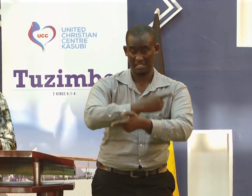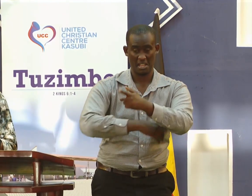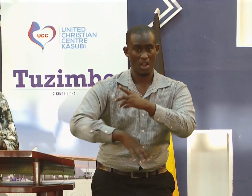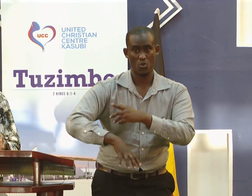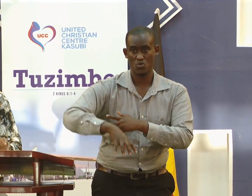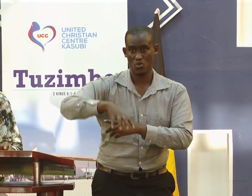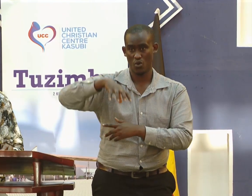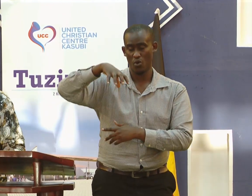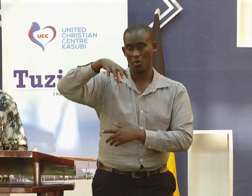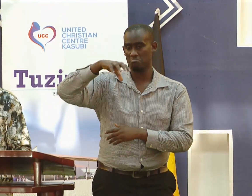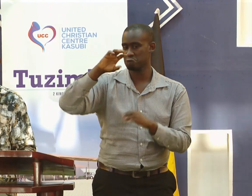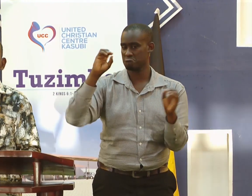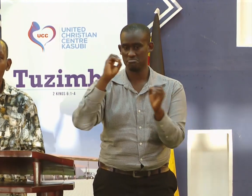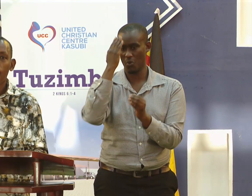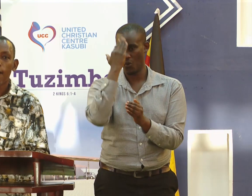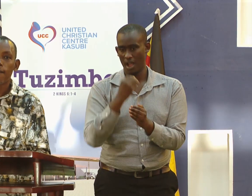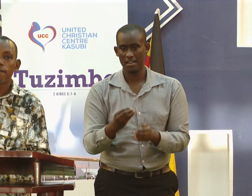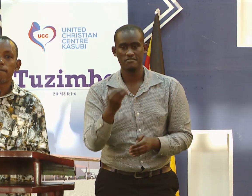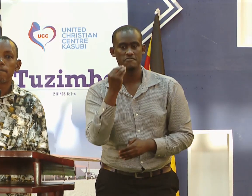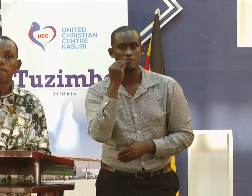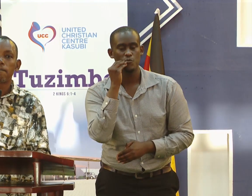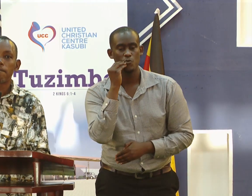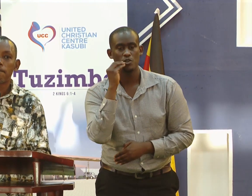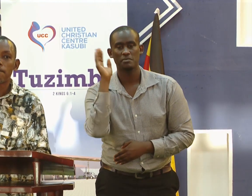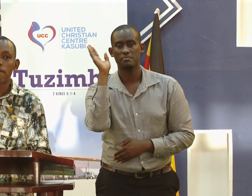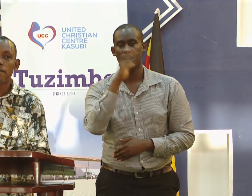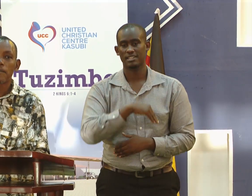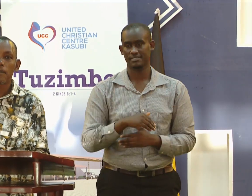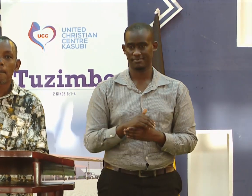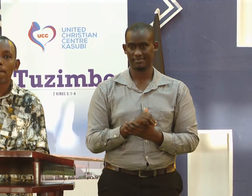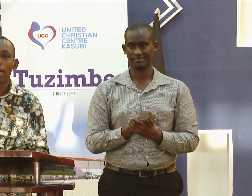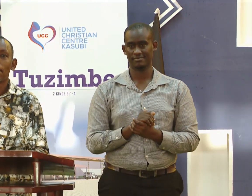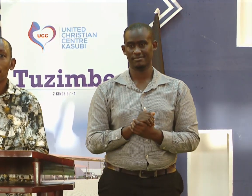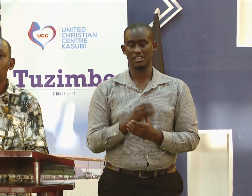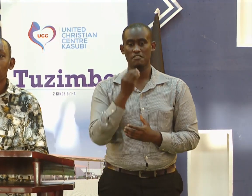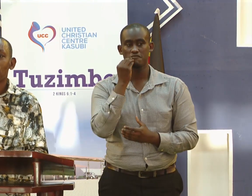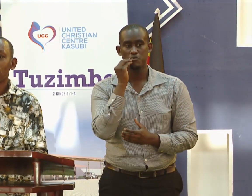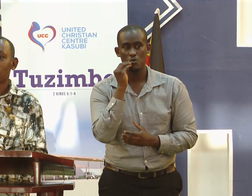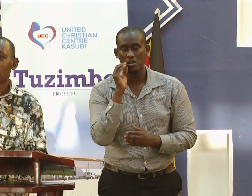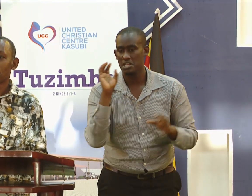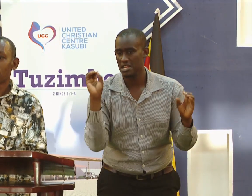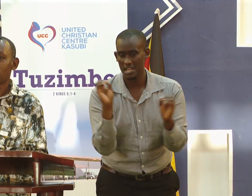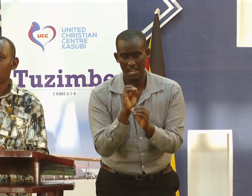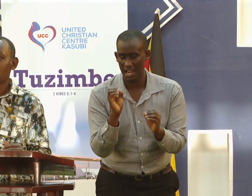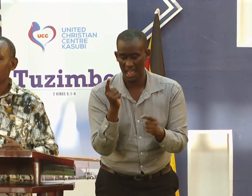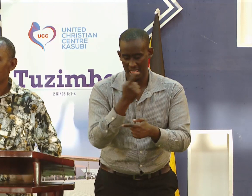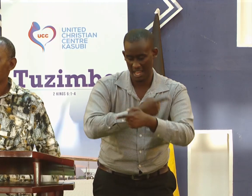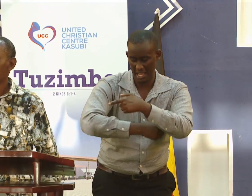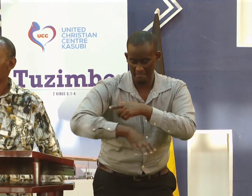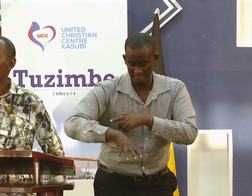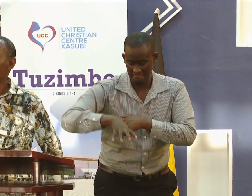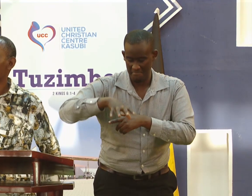In life, if you give birth to a child who does not grow, that child is referred to as being stunted.